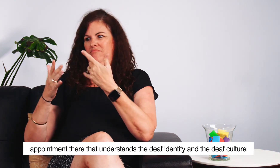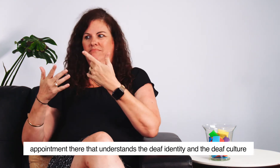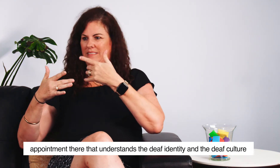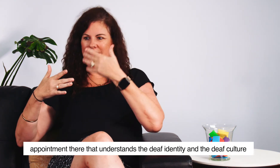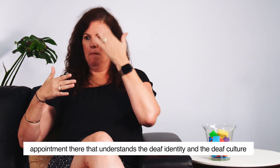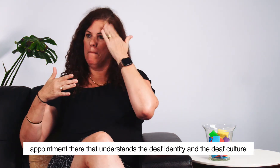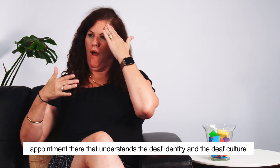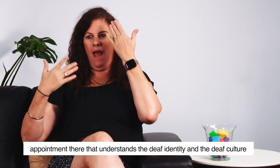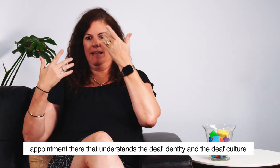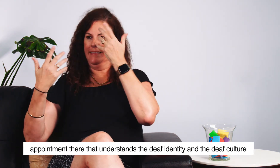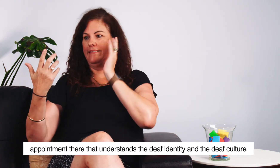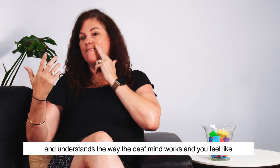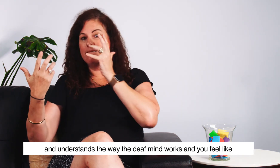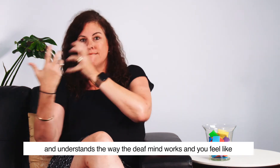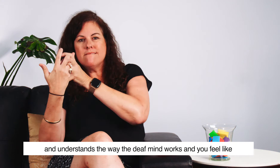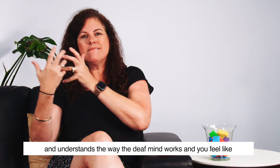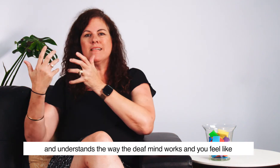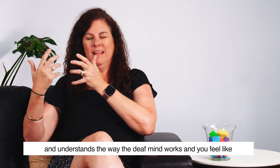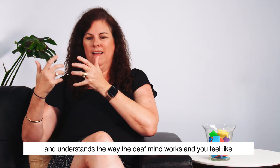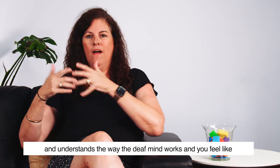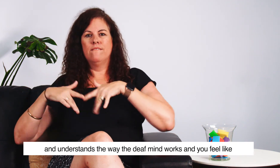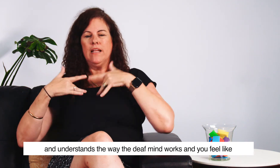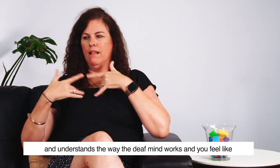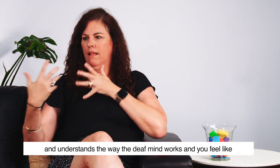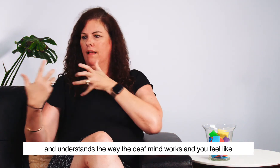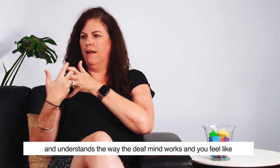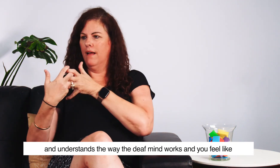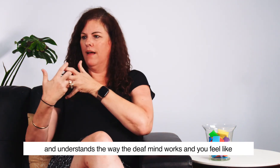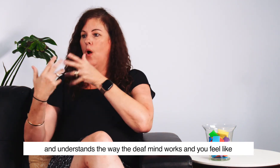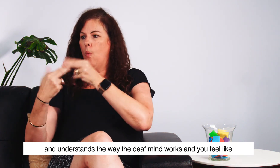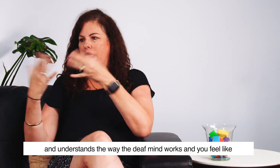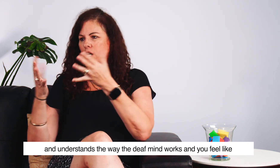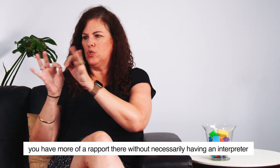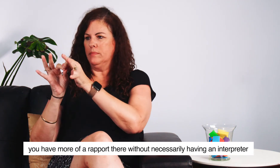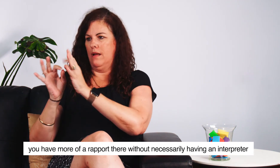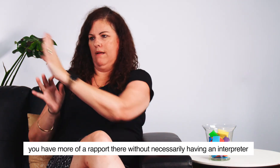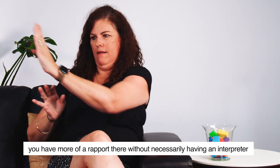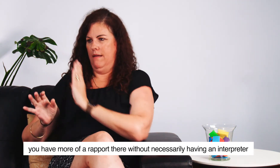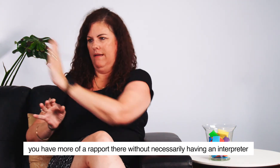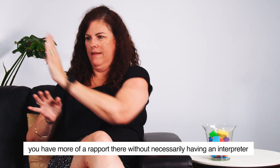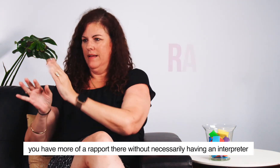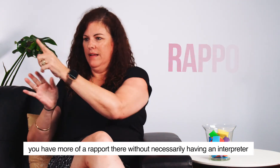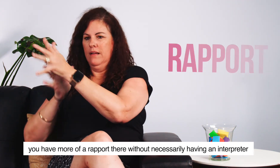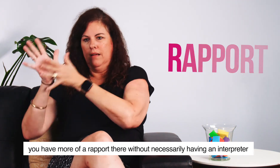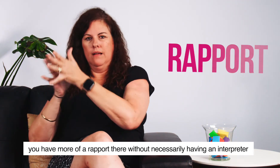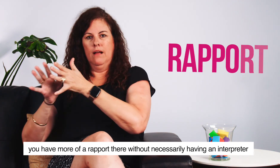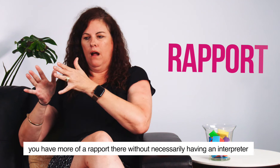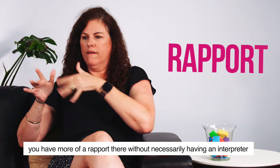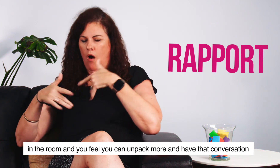and just understands the way the deaf mind works there, and you feel like you've got more of a rapport there without necessarily having an interpreter in the